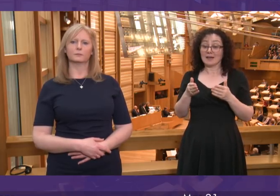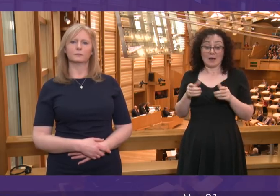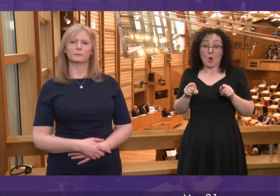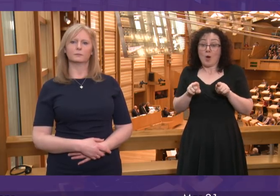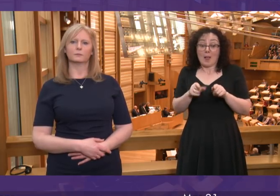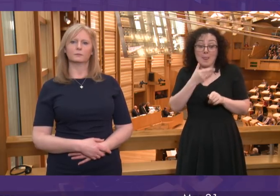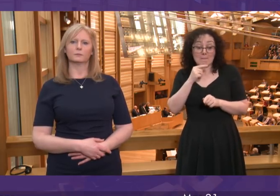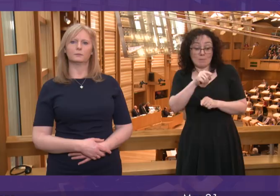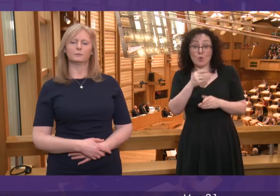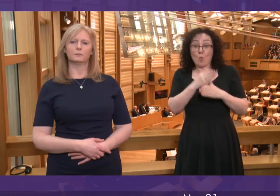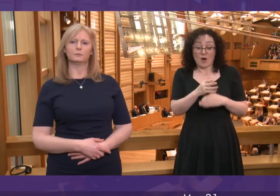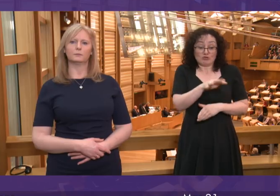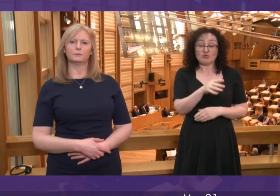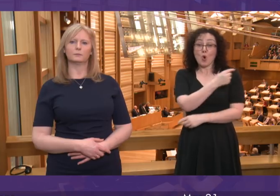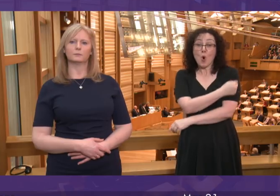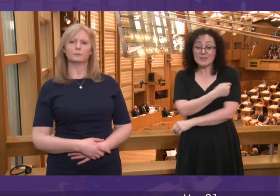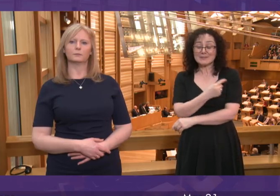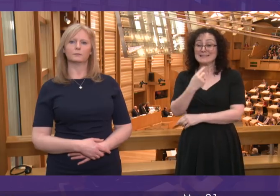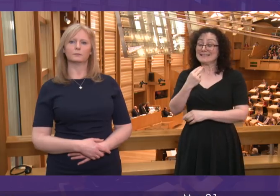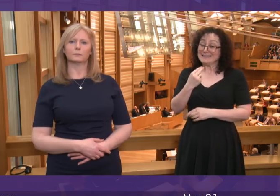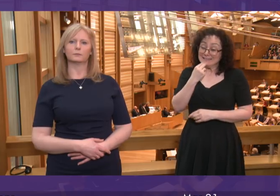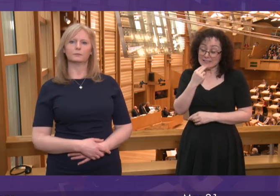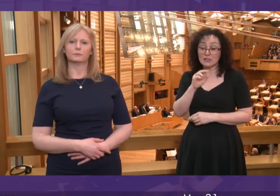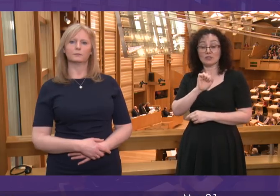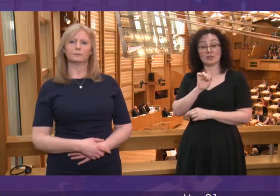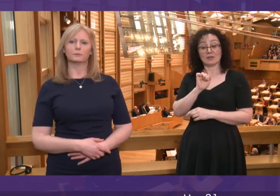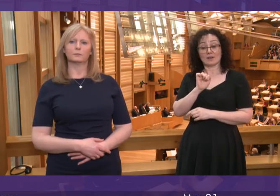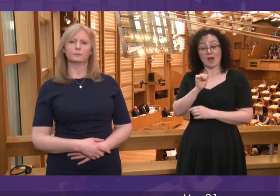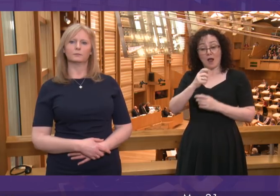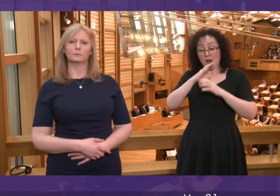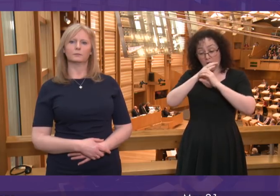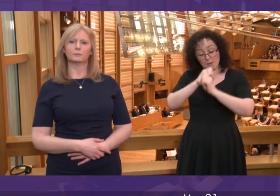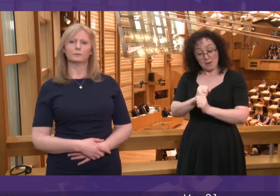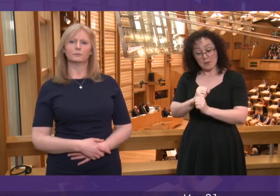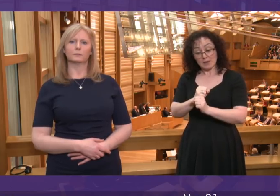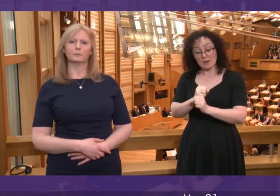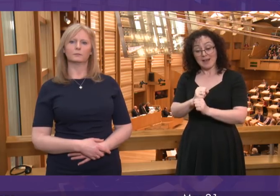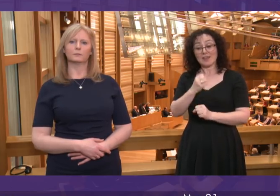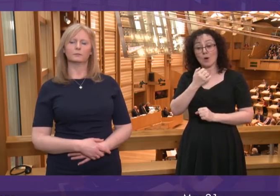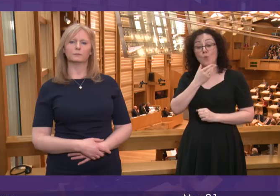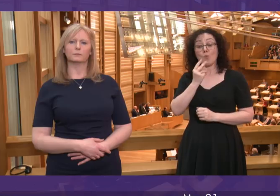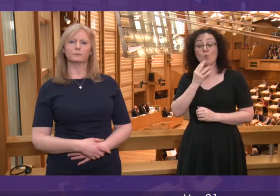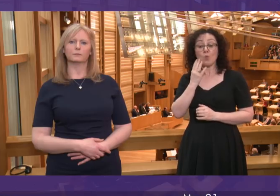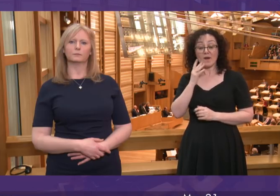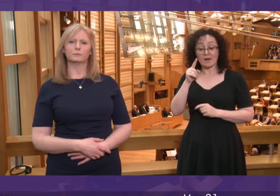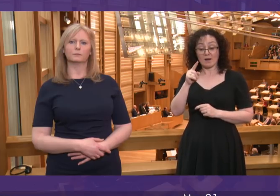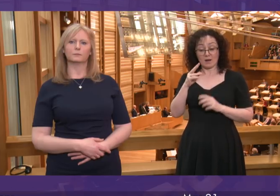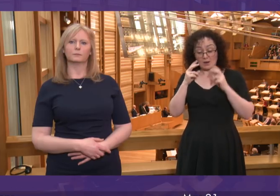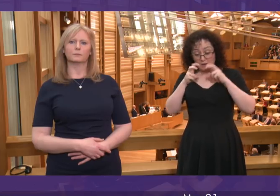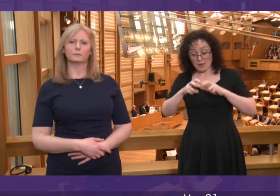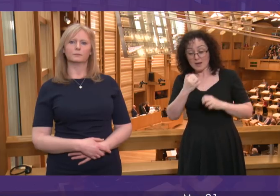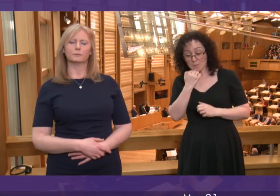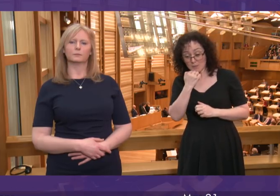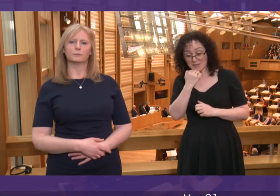need a commitment today that this reduction in these vital frontline jobs is reversed as soon as possible.